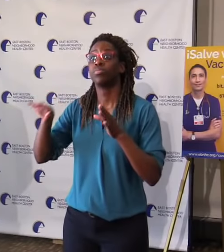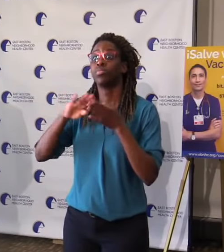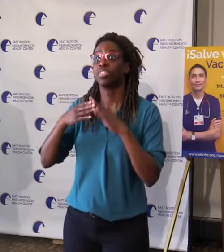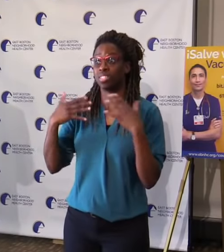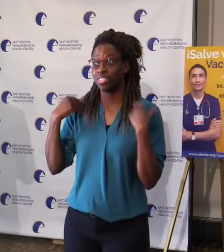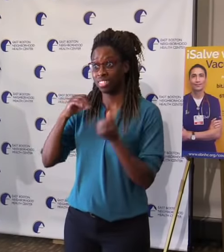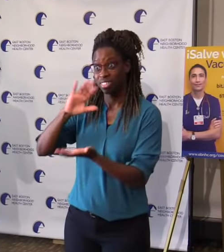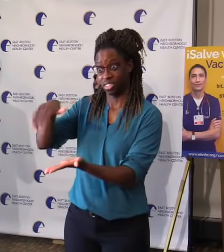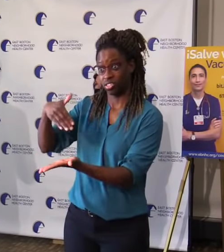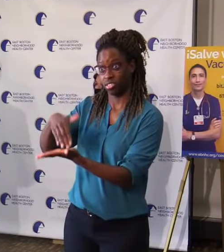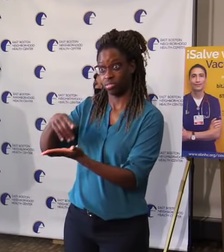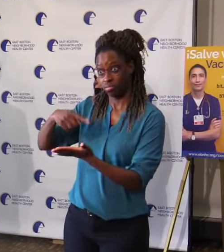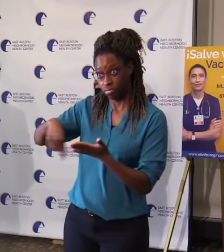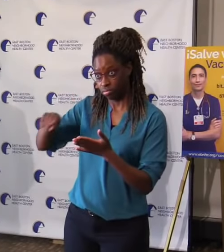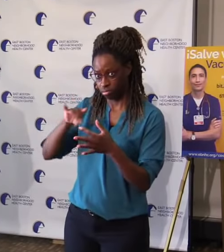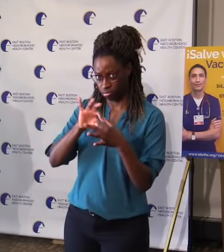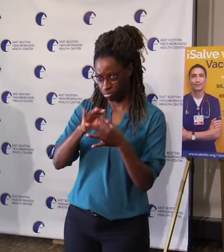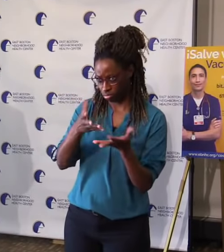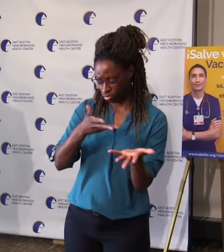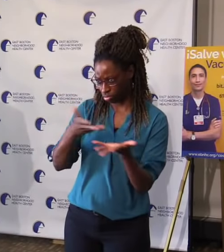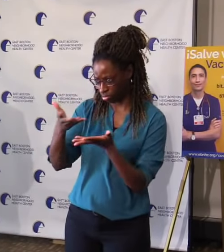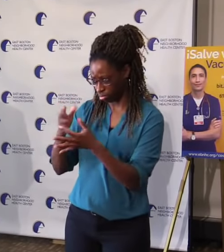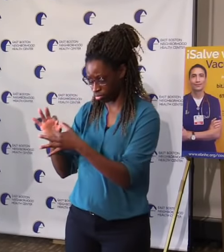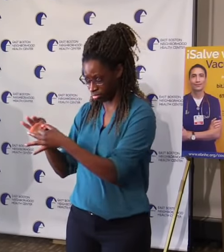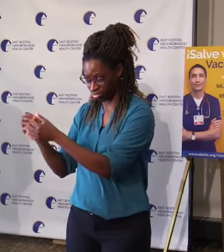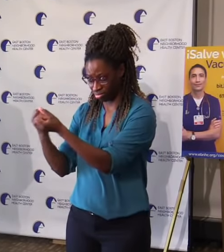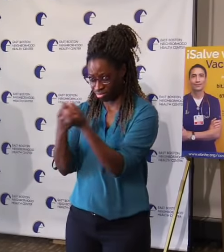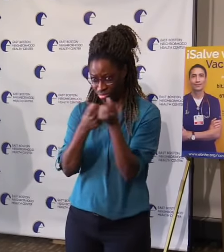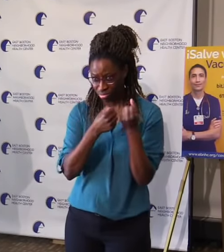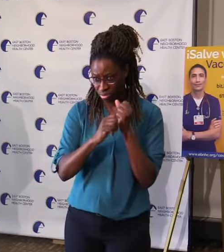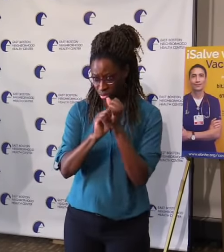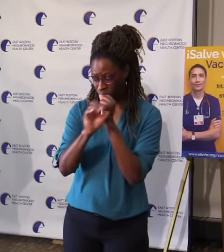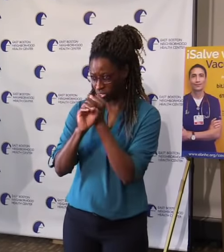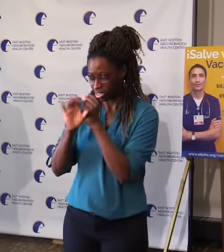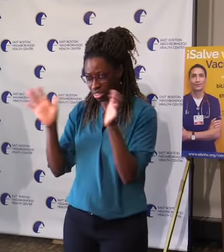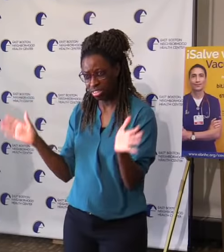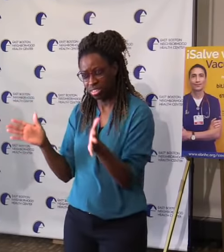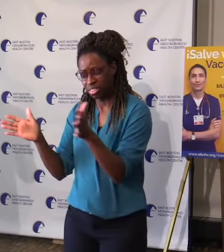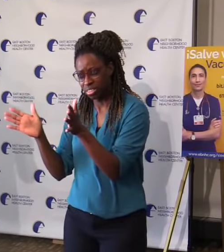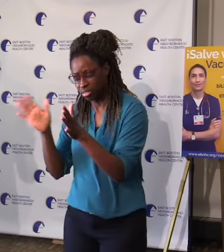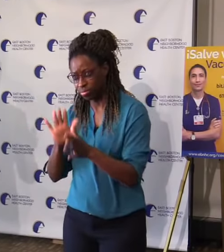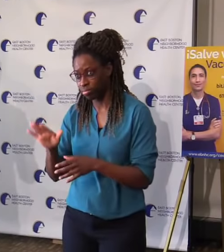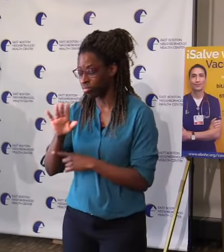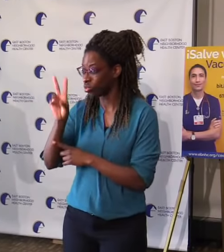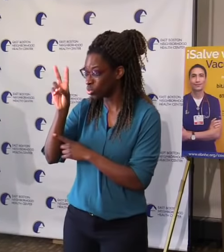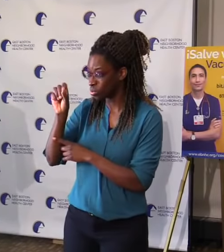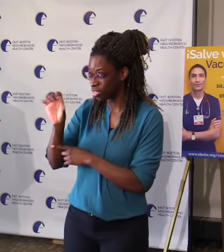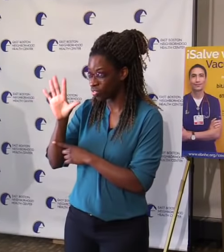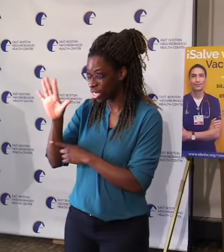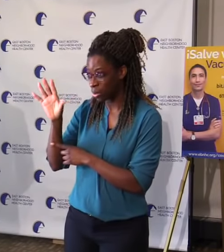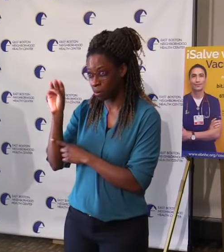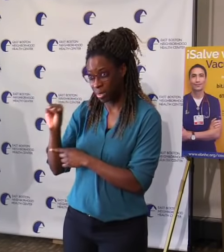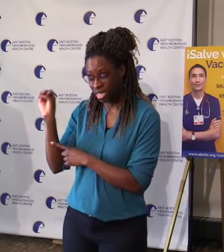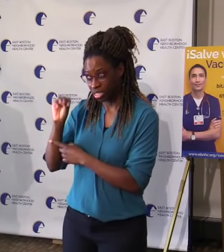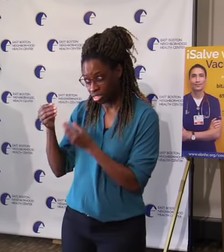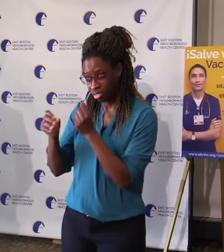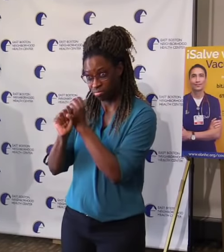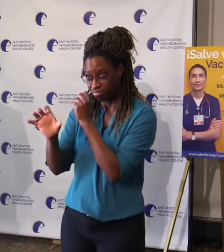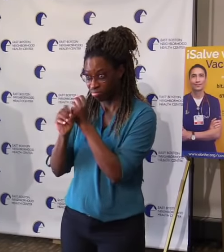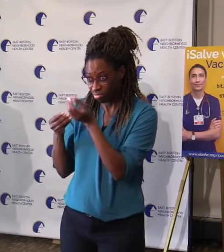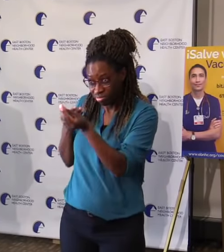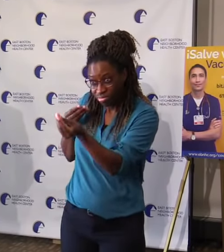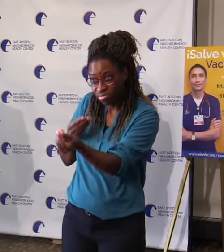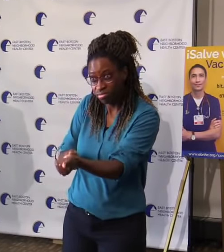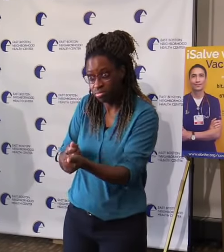And when I talk campaign, we have a, we have a two-and-a-half million dollar media campaign. I'm talking more about sort of community-based campaigns